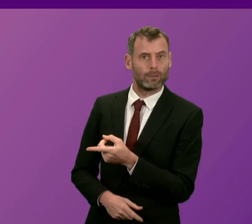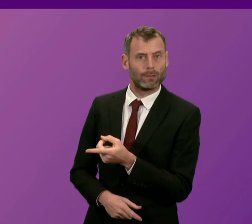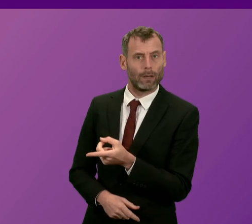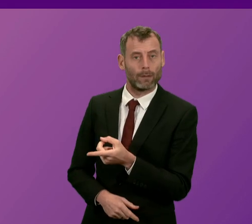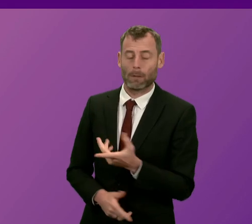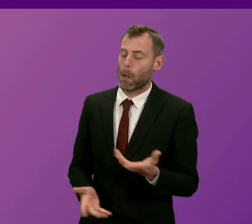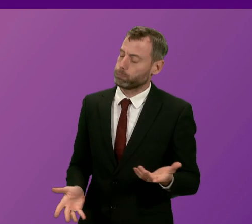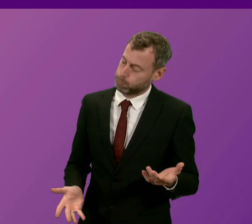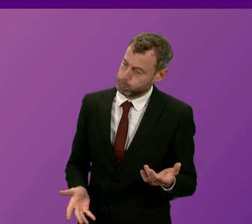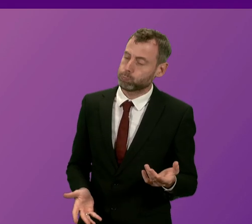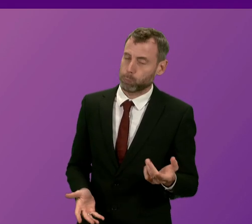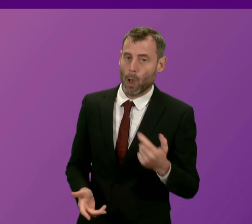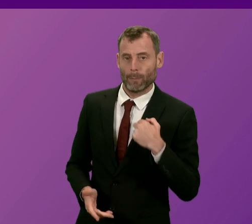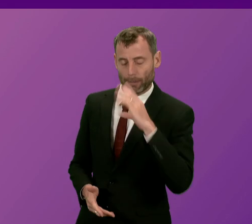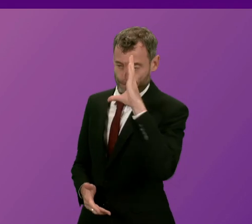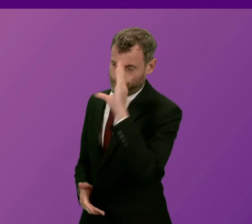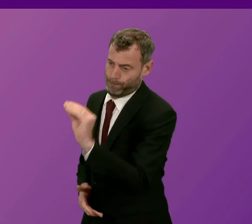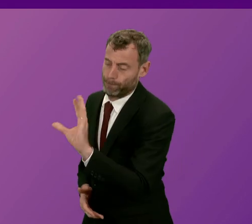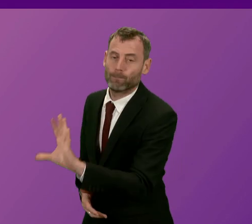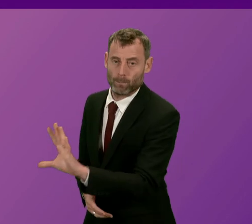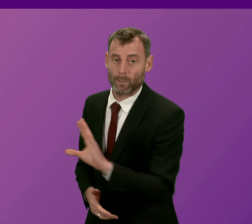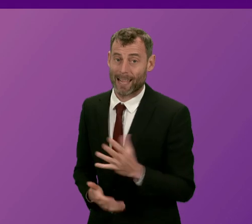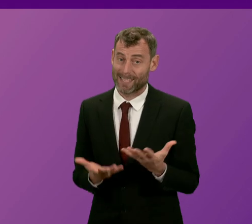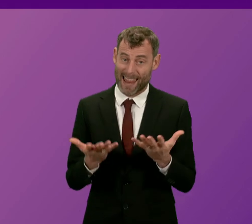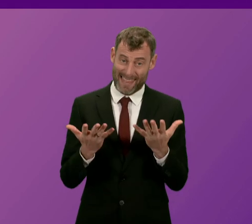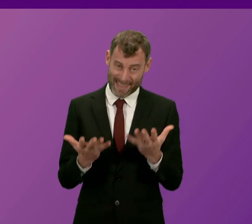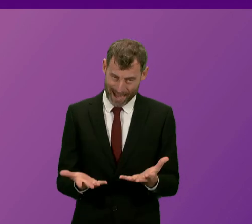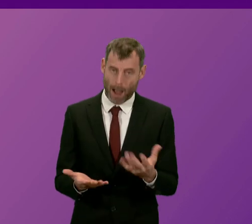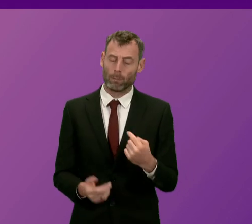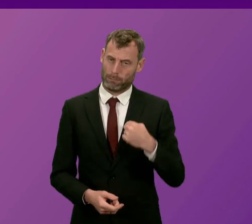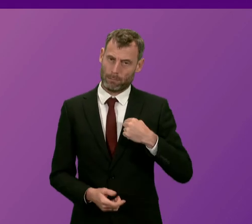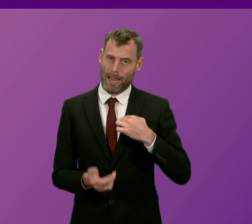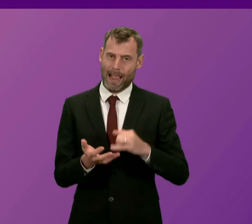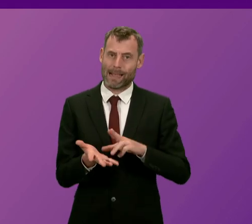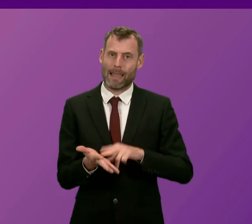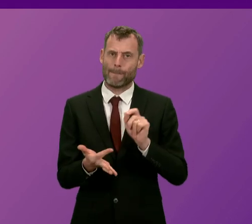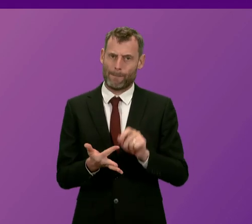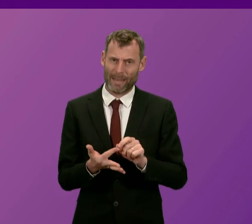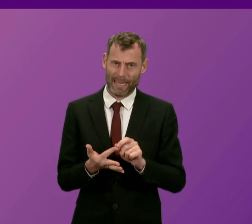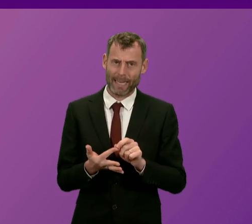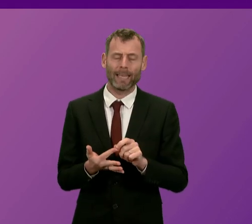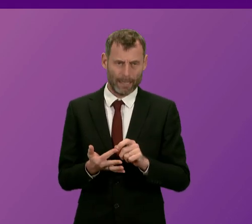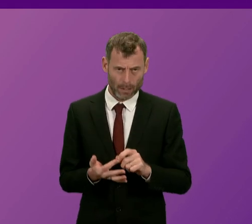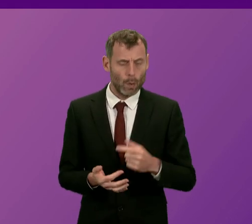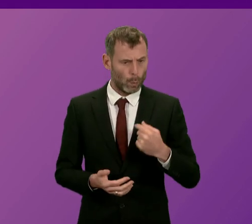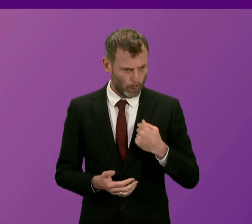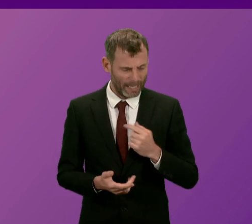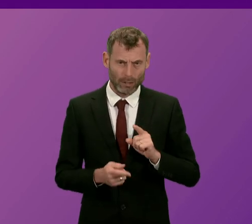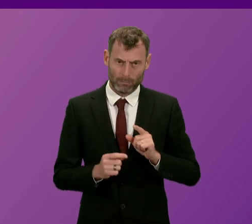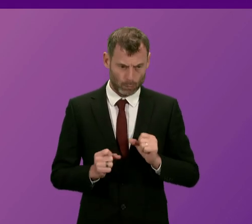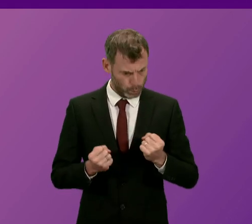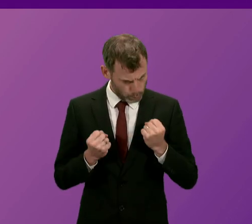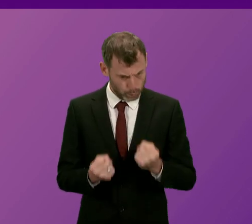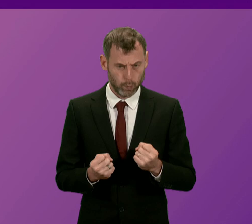So I can assure Mr Finlay that at this present moment there is significant pressure being applied to